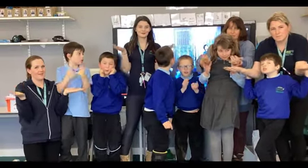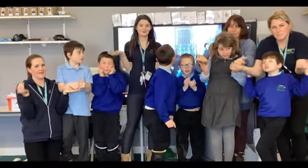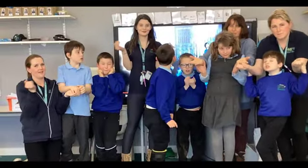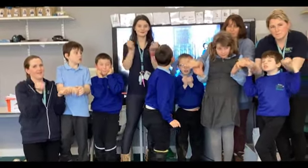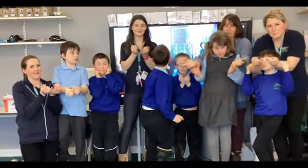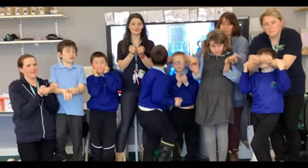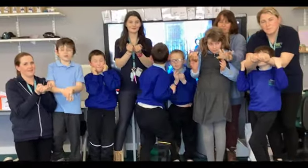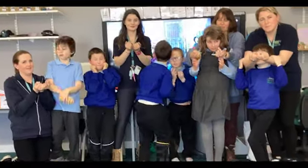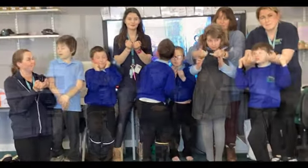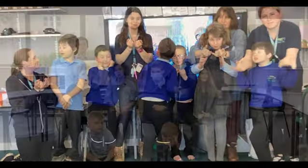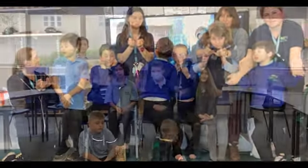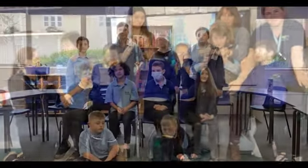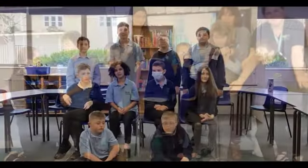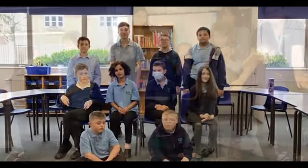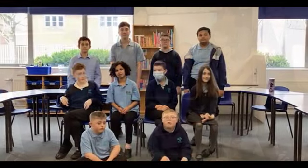more than anything